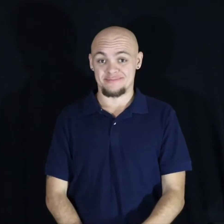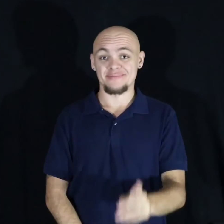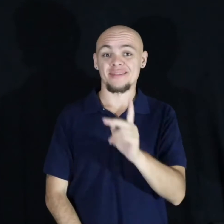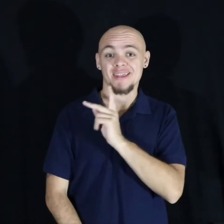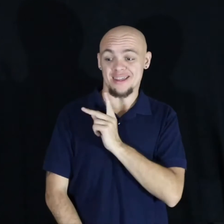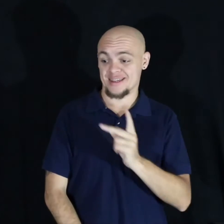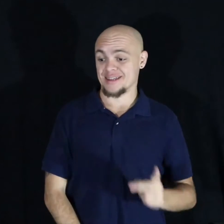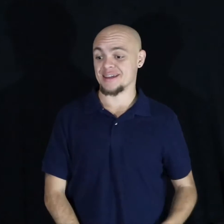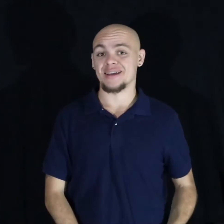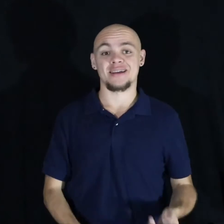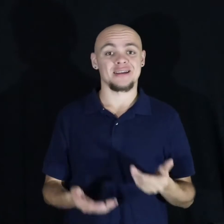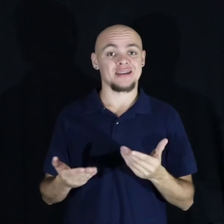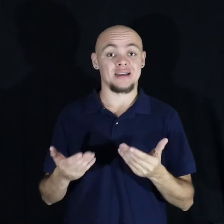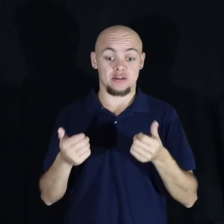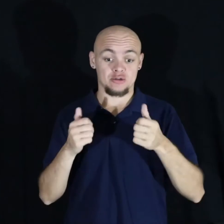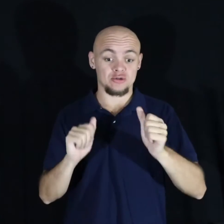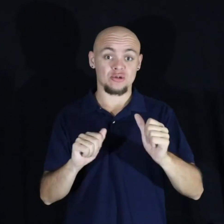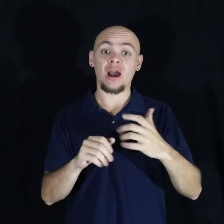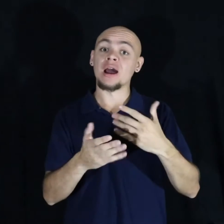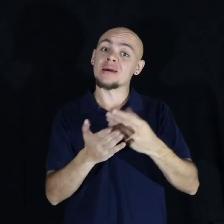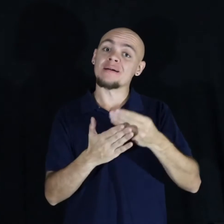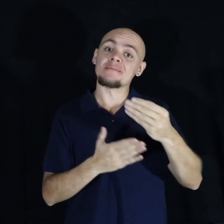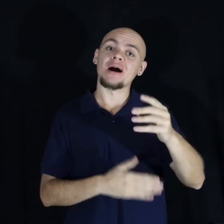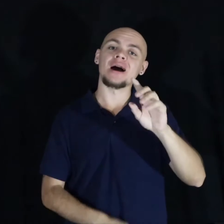King, I'm just trying to get these duplexes.